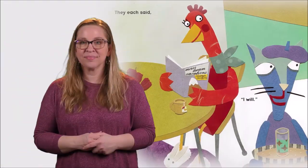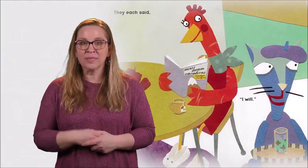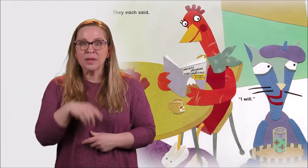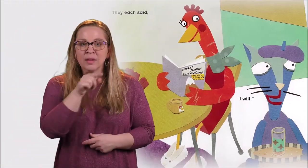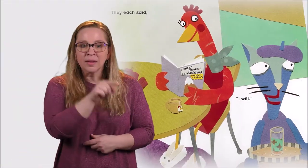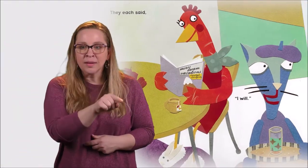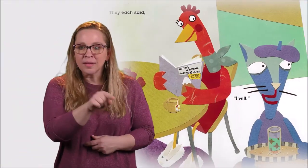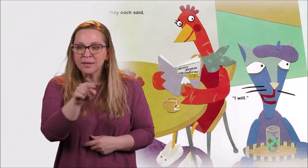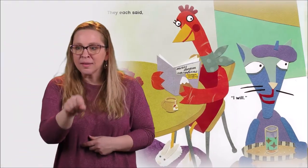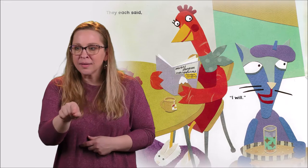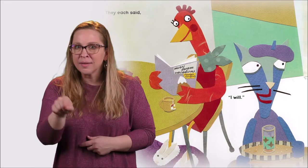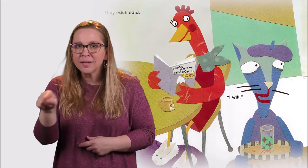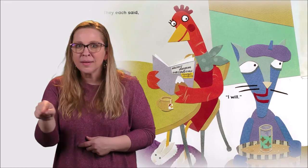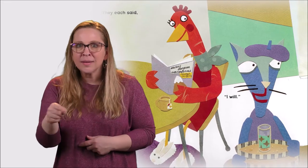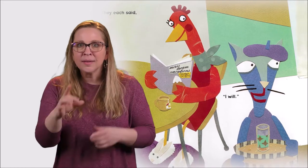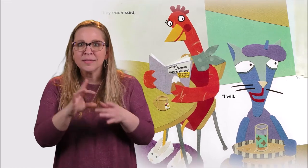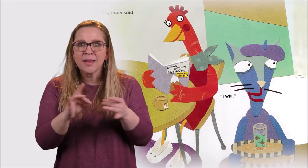They each said,